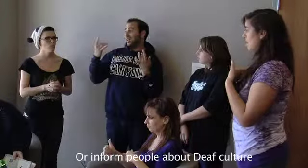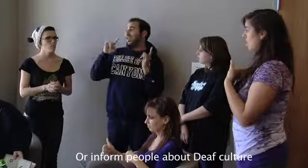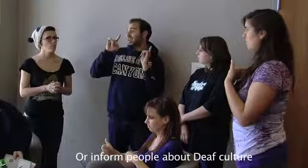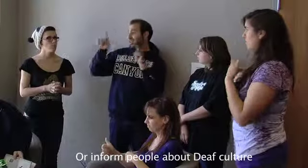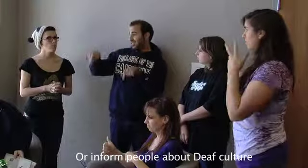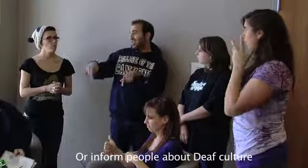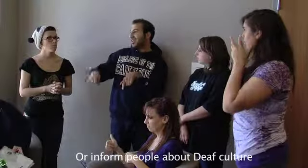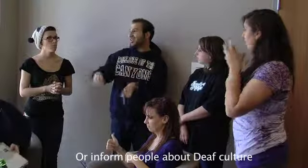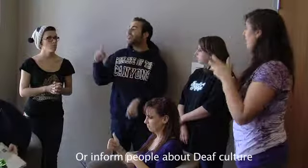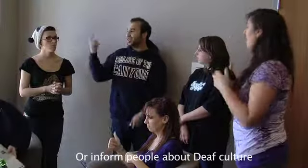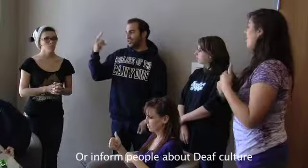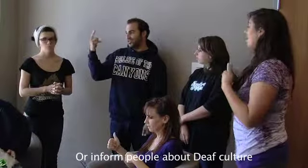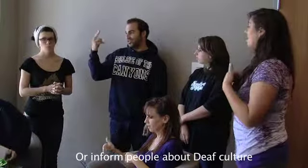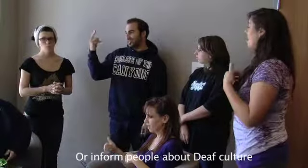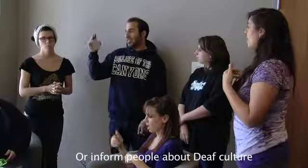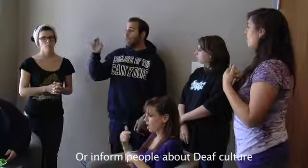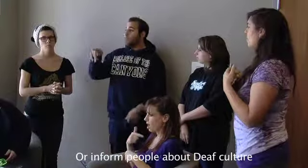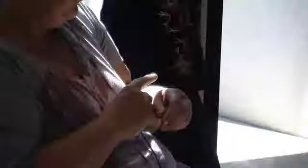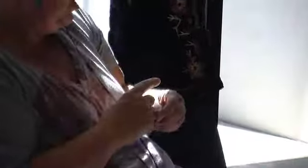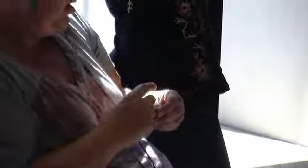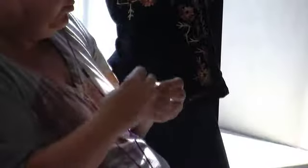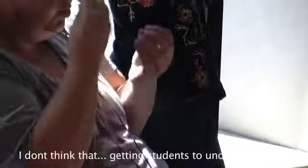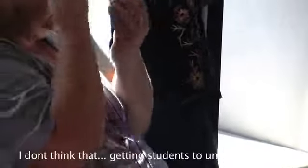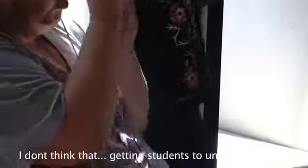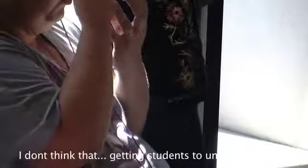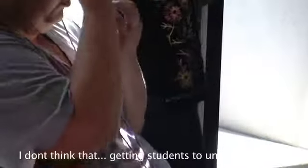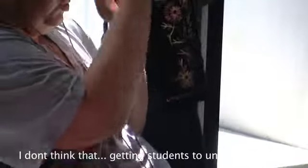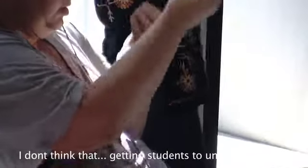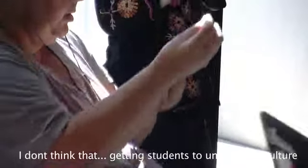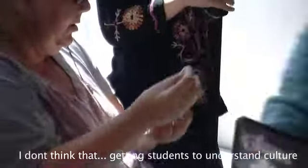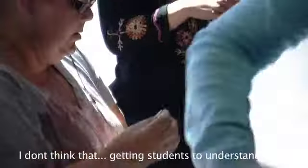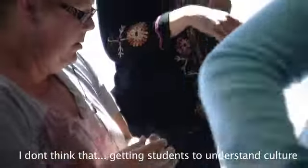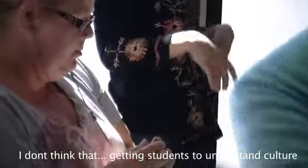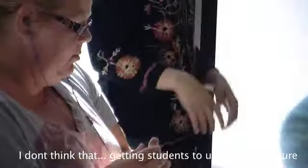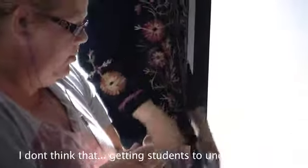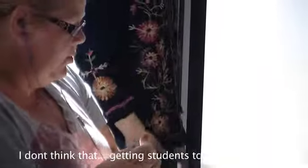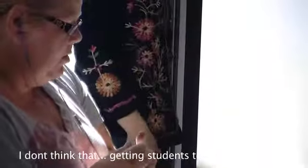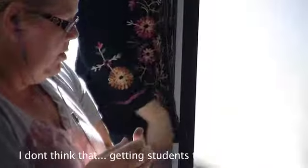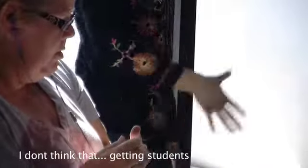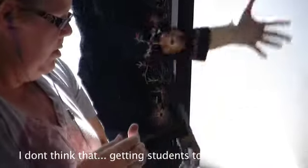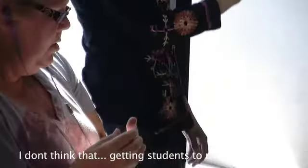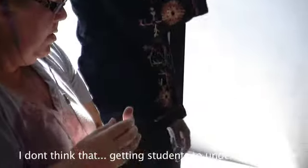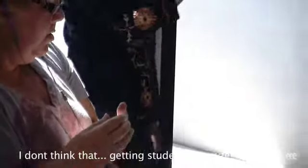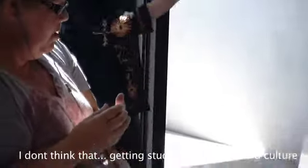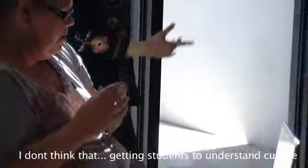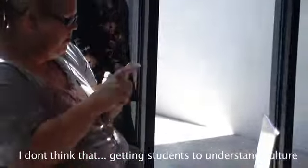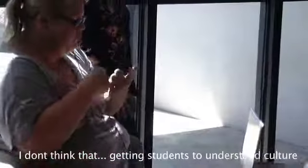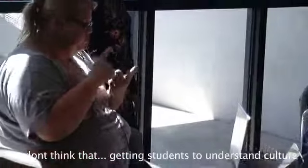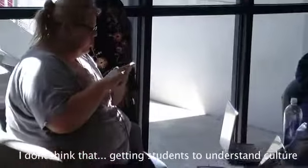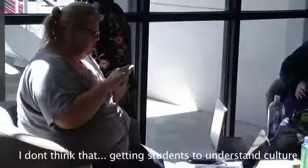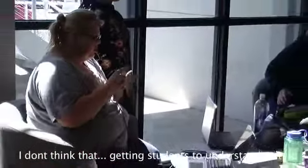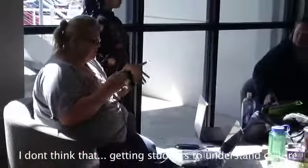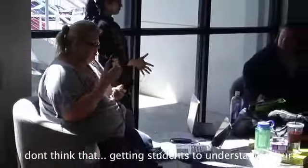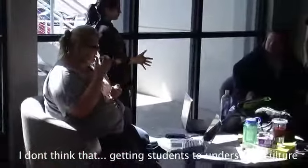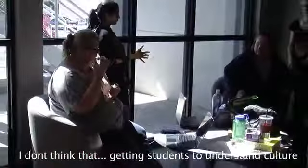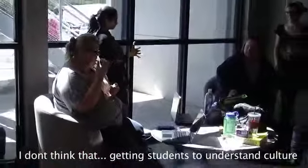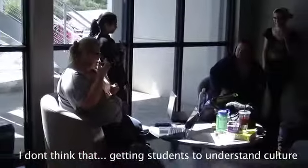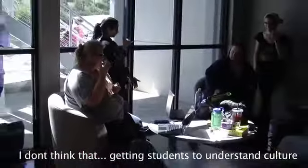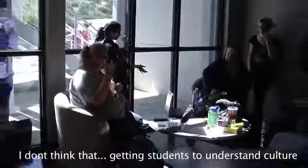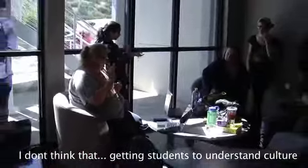people about deaf culture. I don't think that getting students to understand culture and